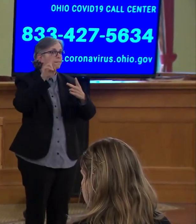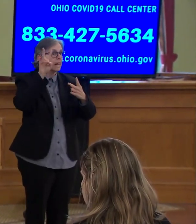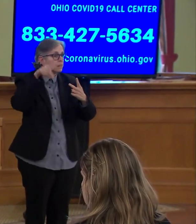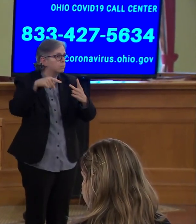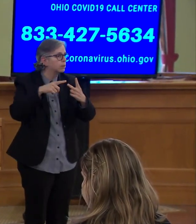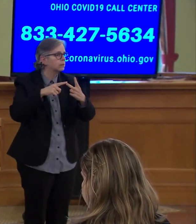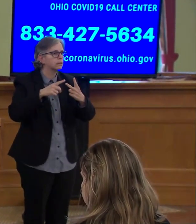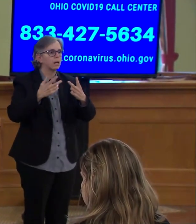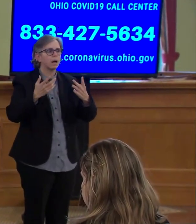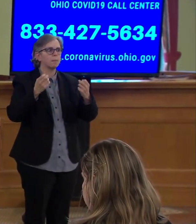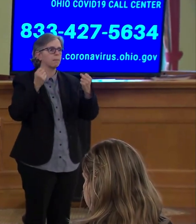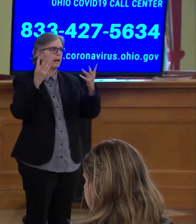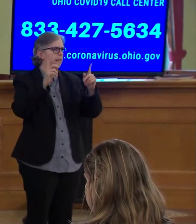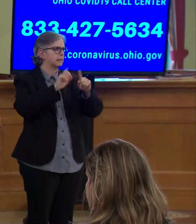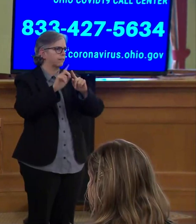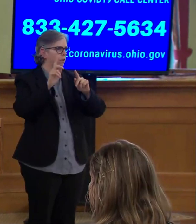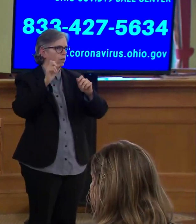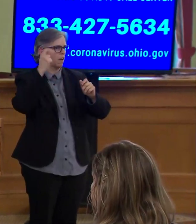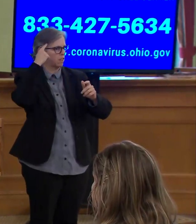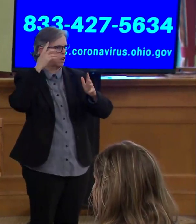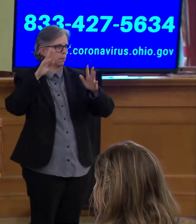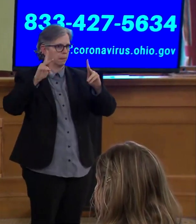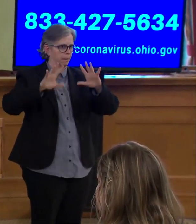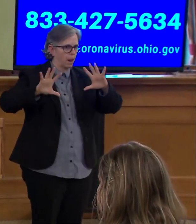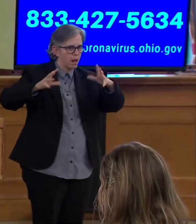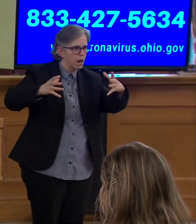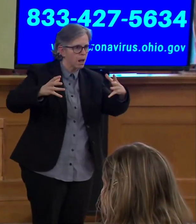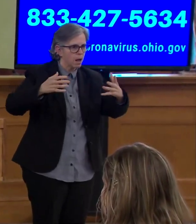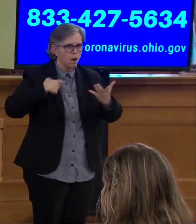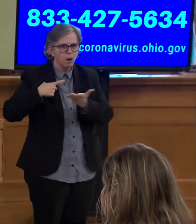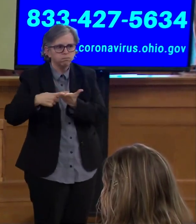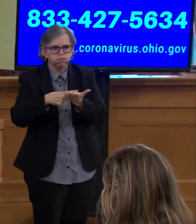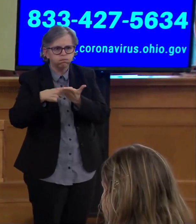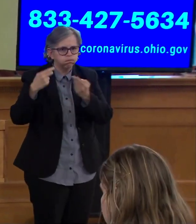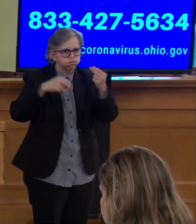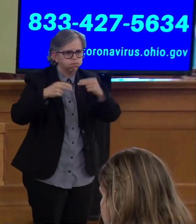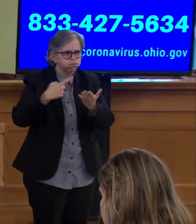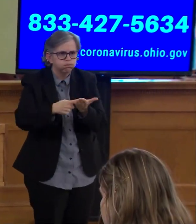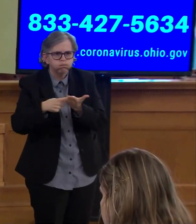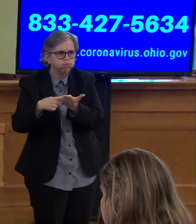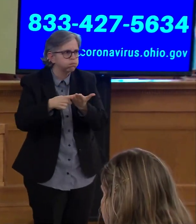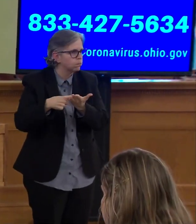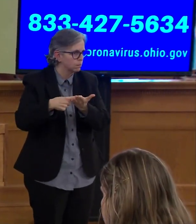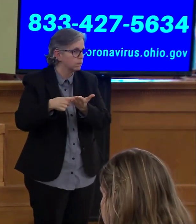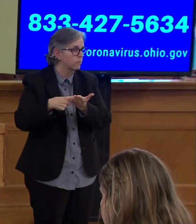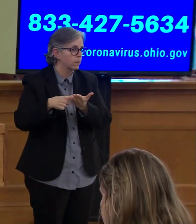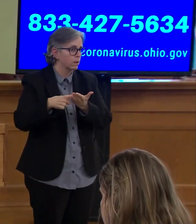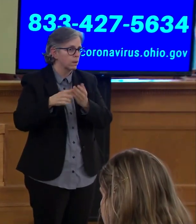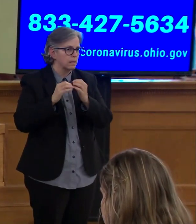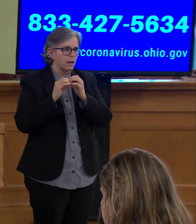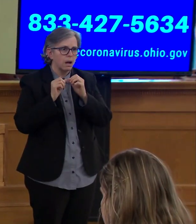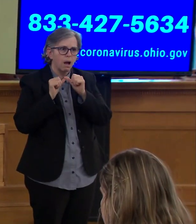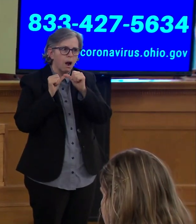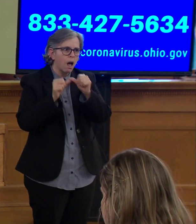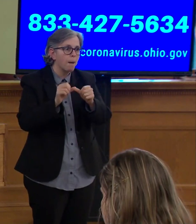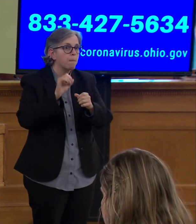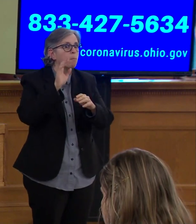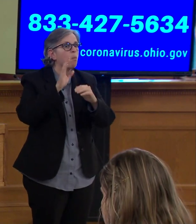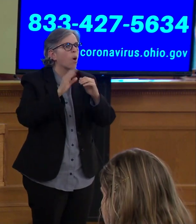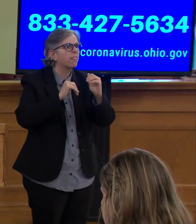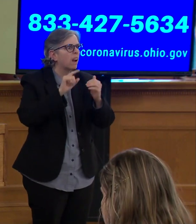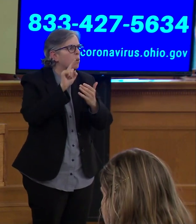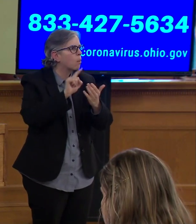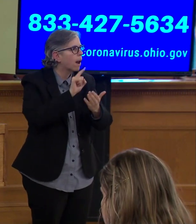many governors did a conversation, a call lasted over an hour, the President was very